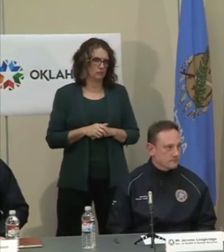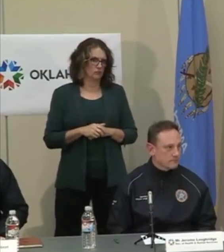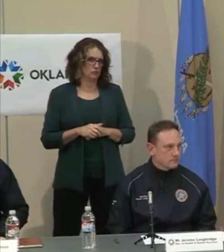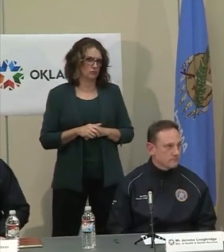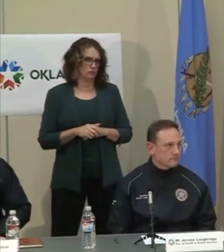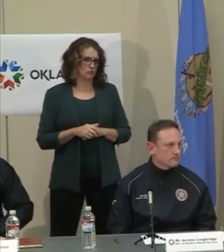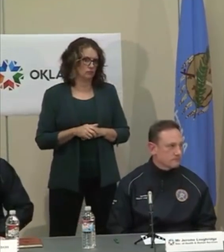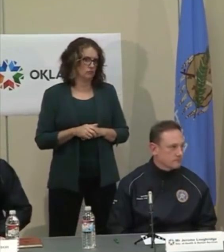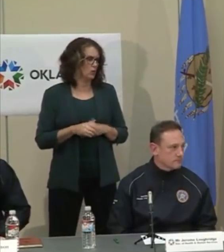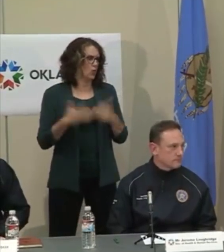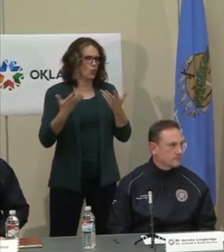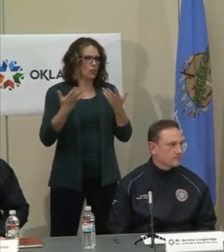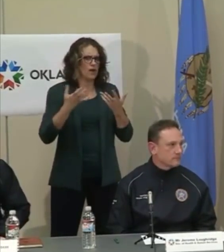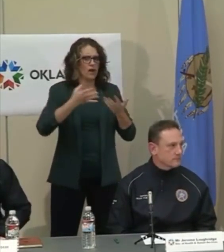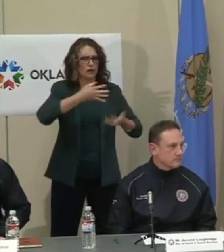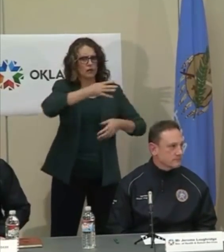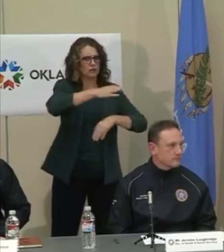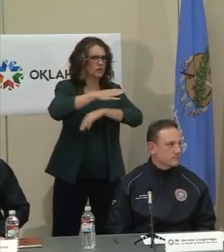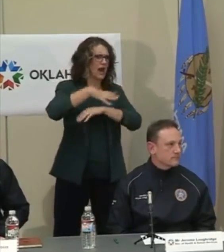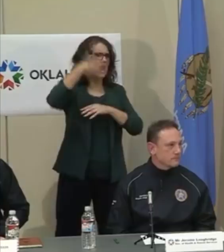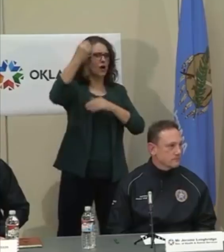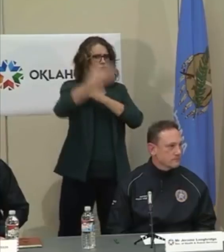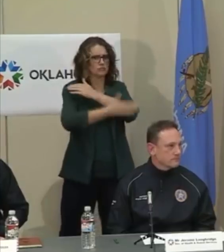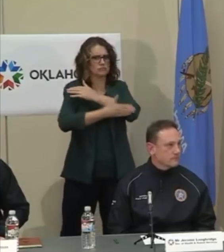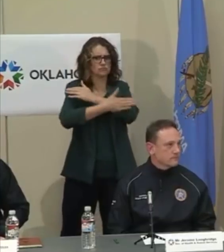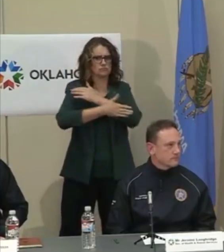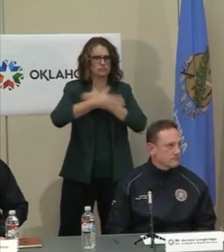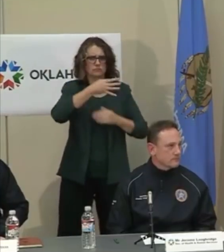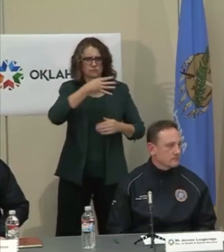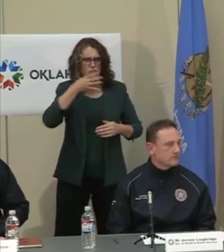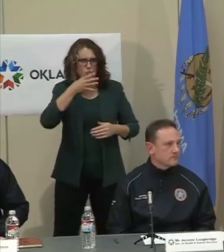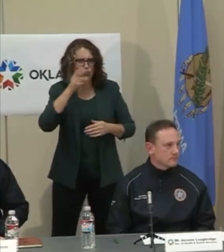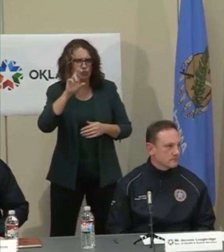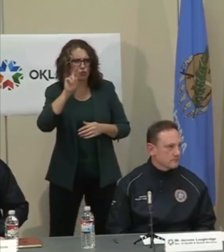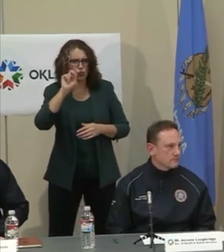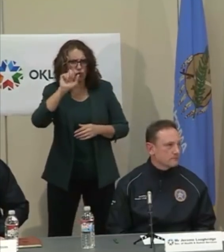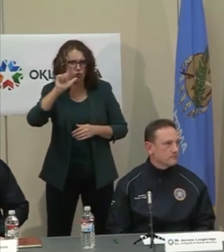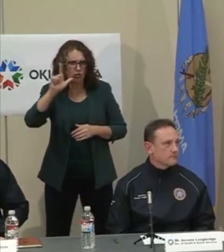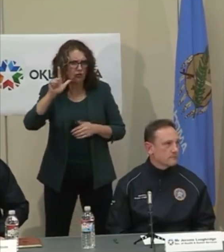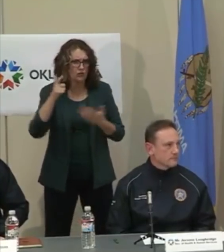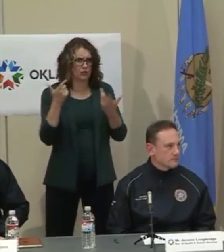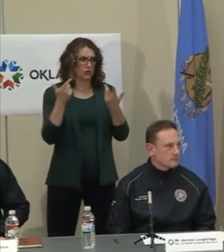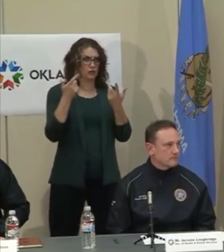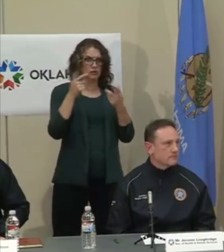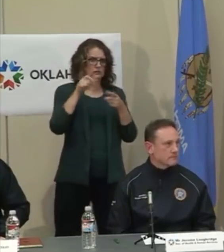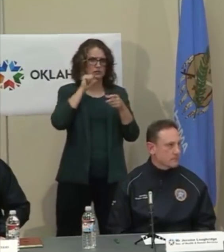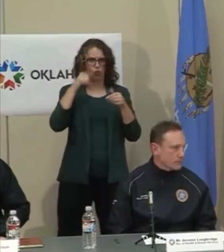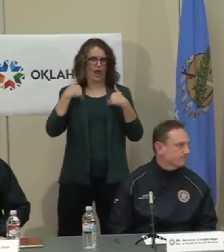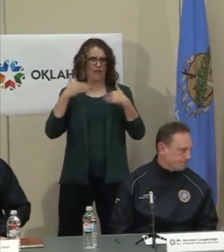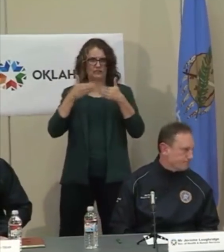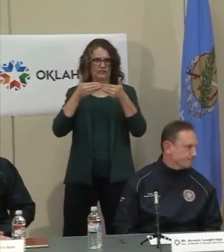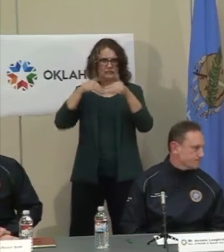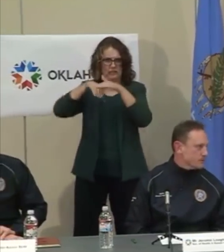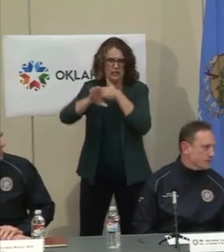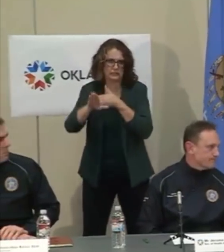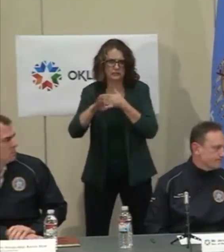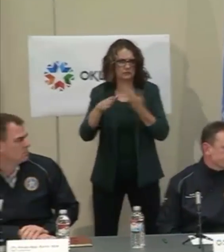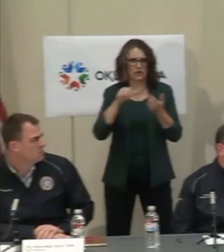about how you're preparing in rural areas with less access to care and maybe fewer items like mentally? Sure.